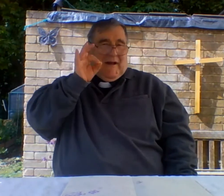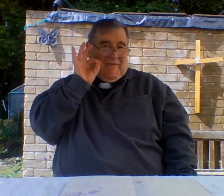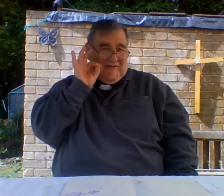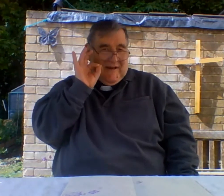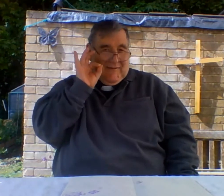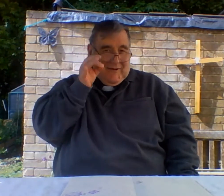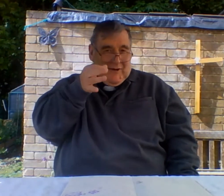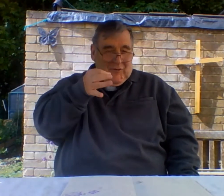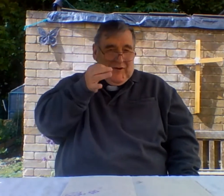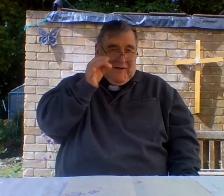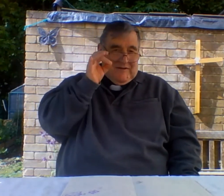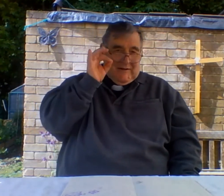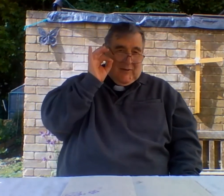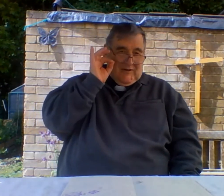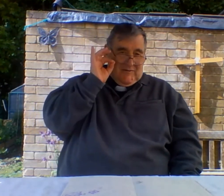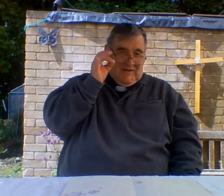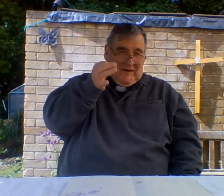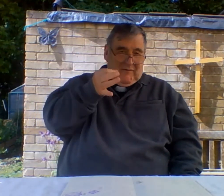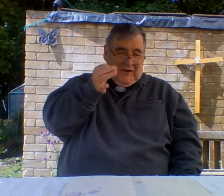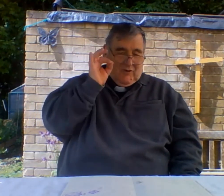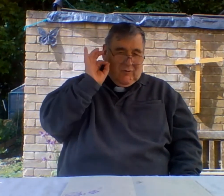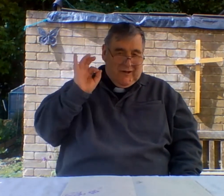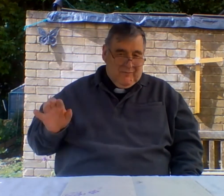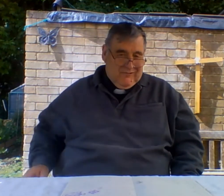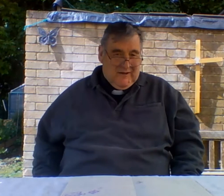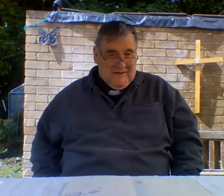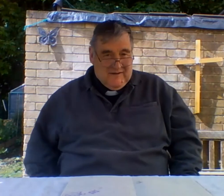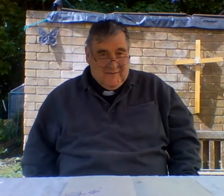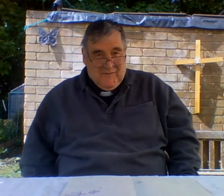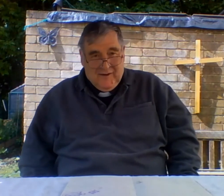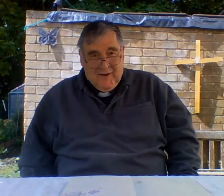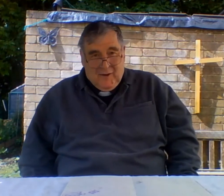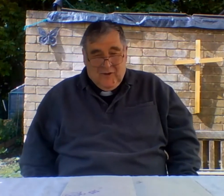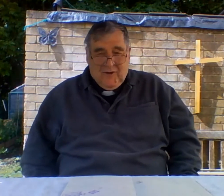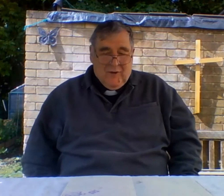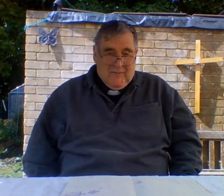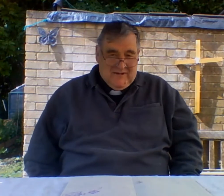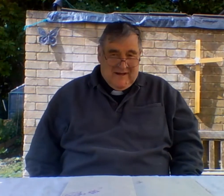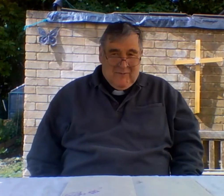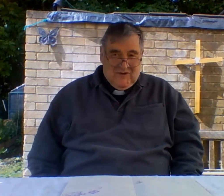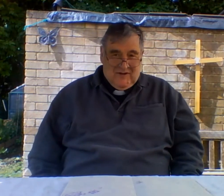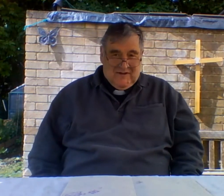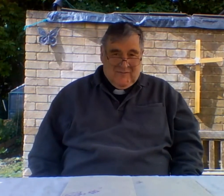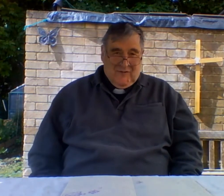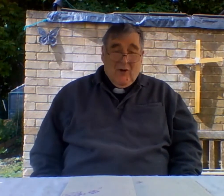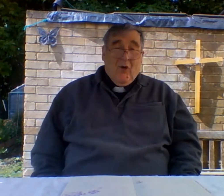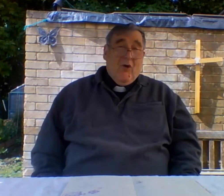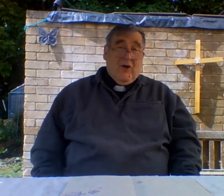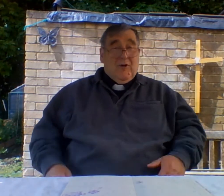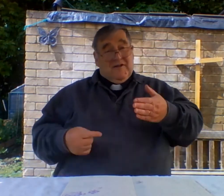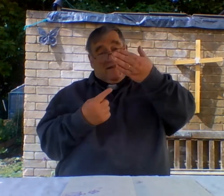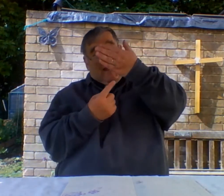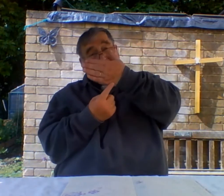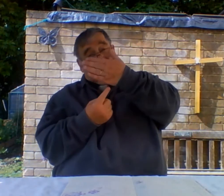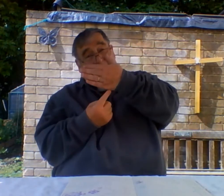cup of tea one of those little ones we see in Victorian prints with cucumber sandwiches or you can say tea